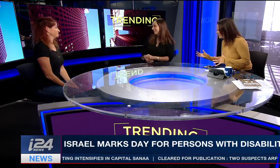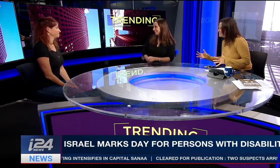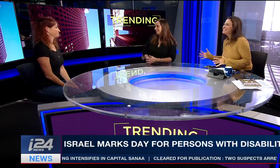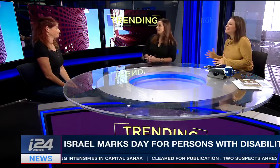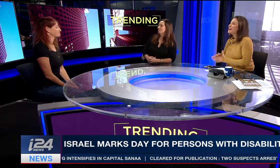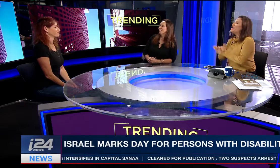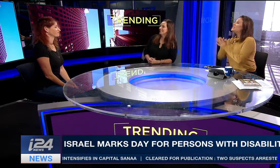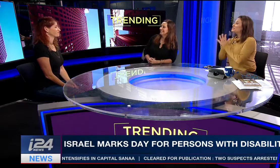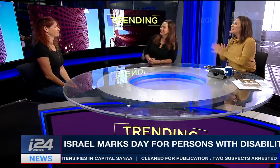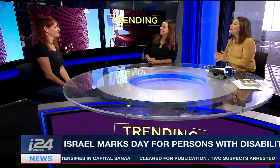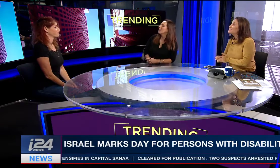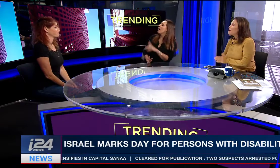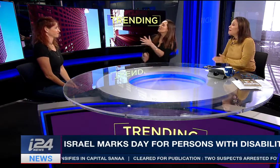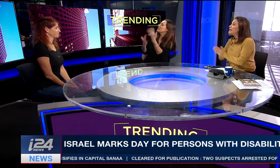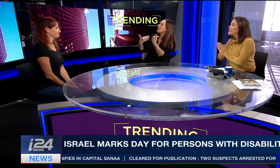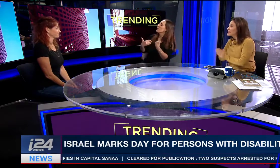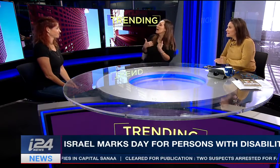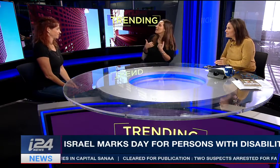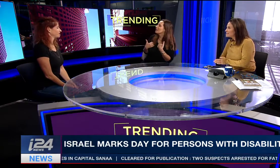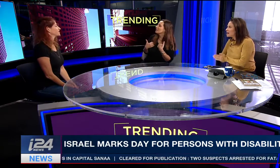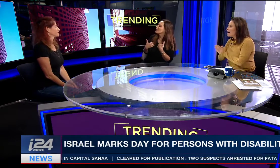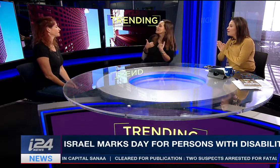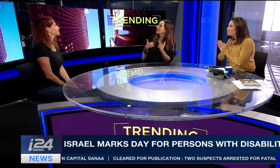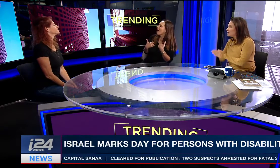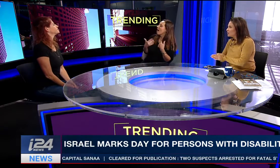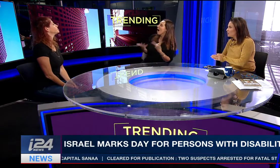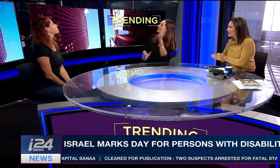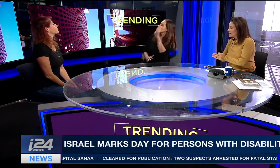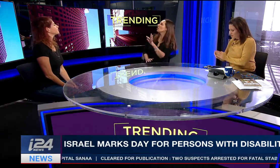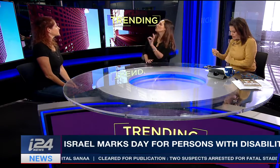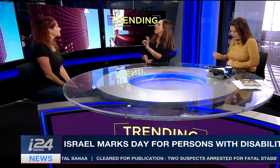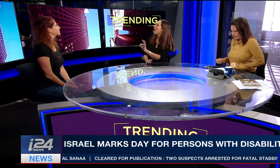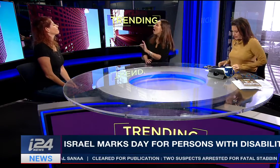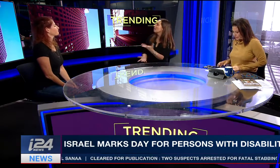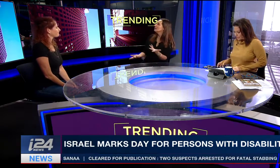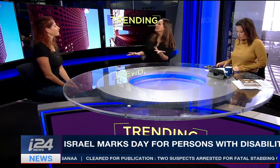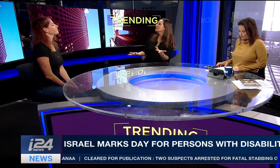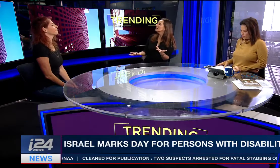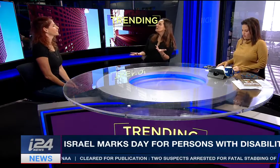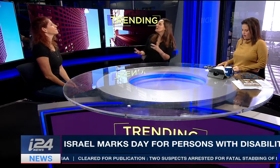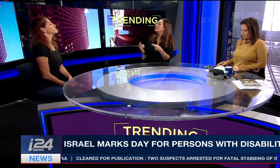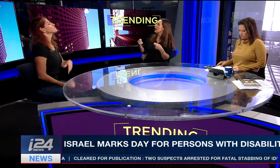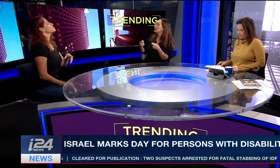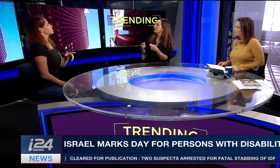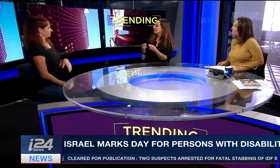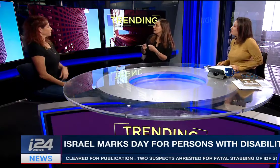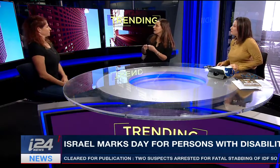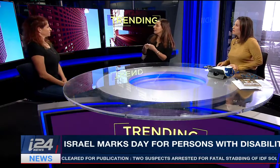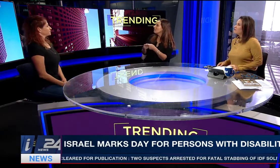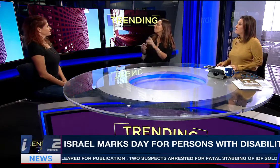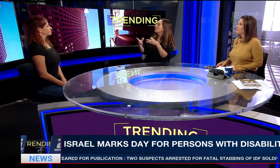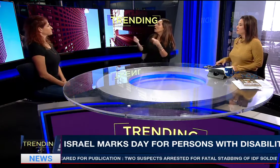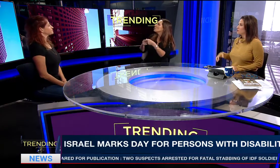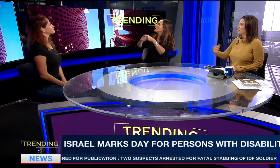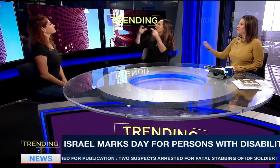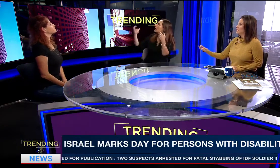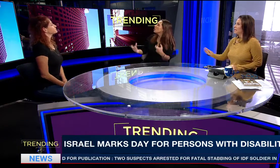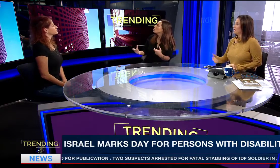Yep. So tell us about this film and the link with the Gesher Foundation and making it